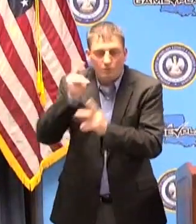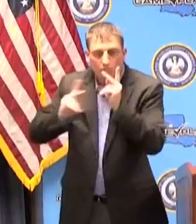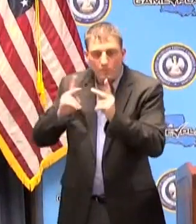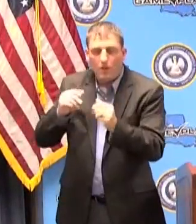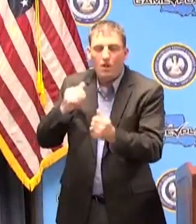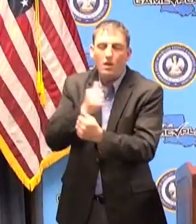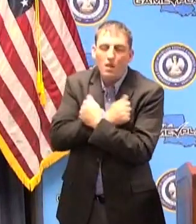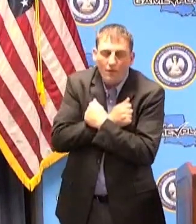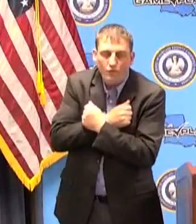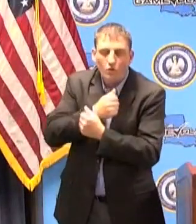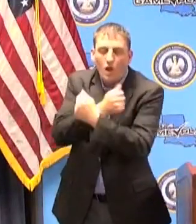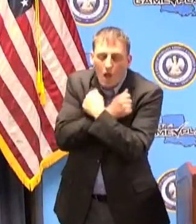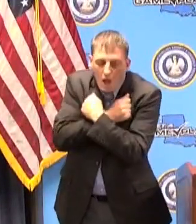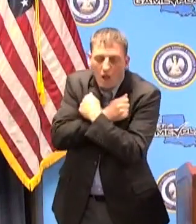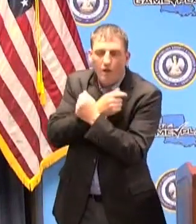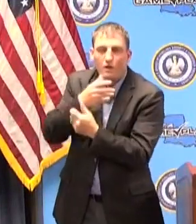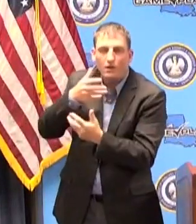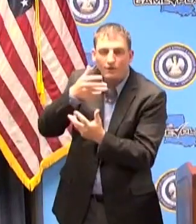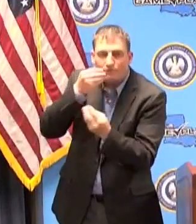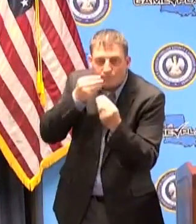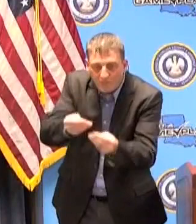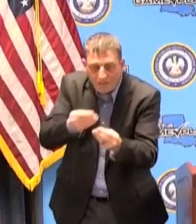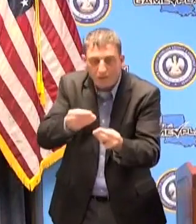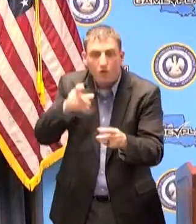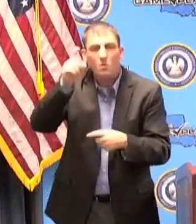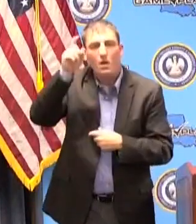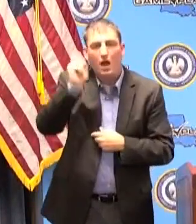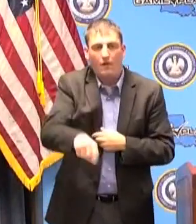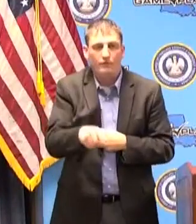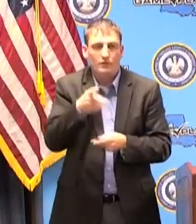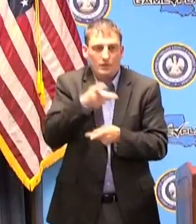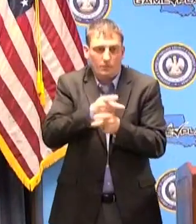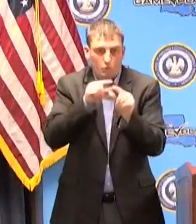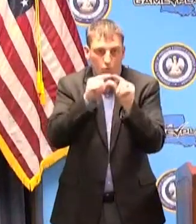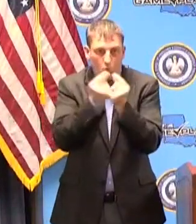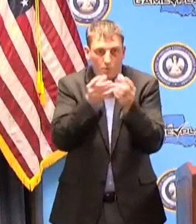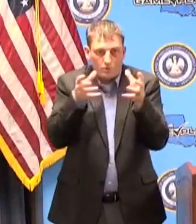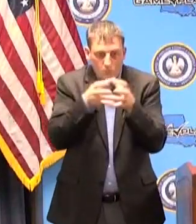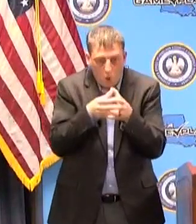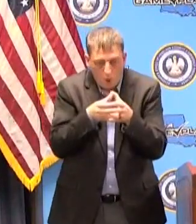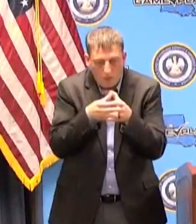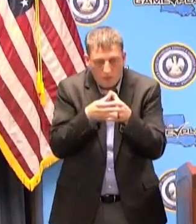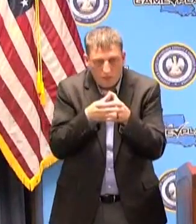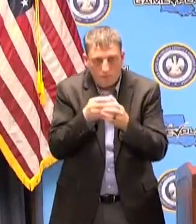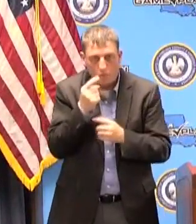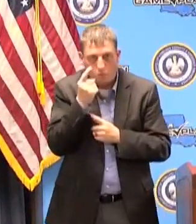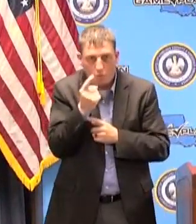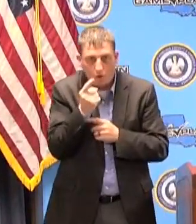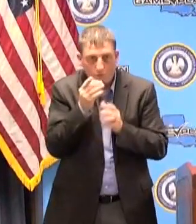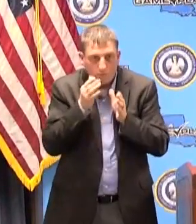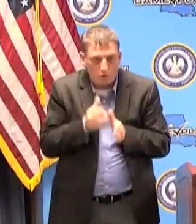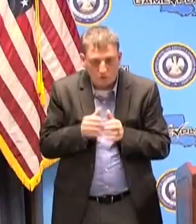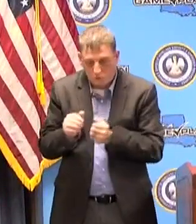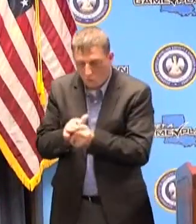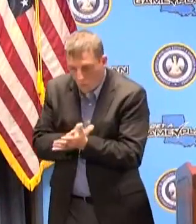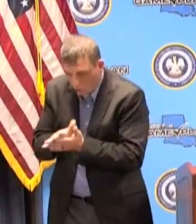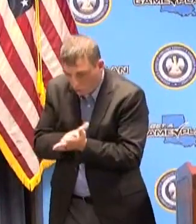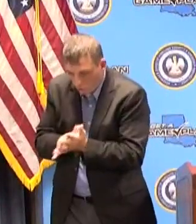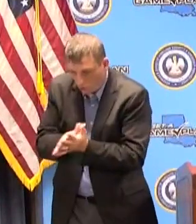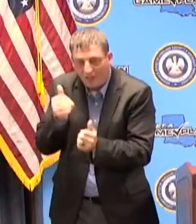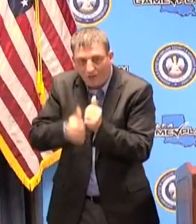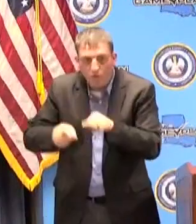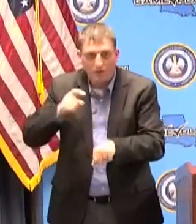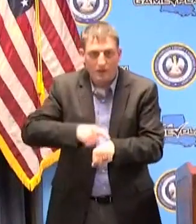feed each other and we are going to have to do that in very small groups one person at a time washing our hands each time